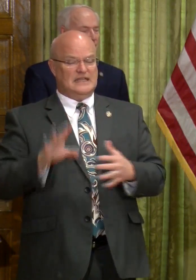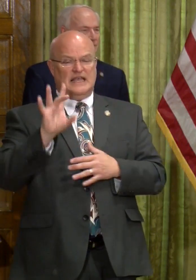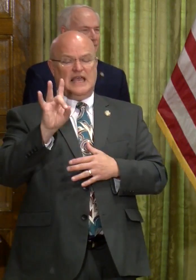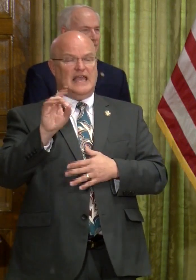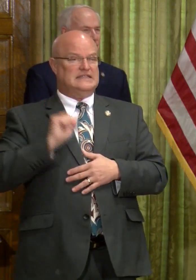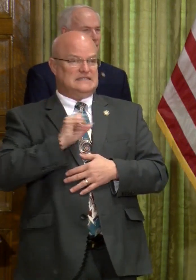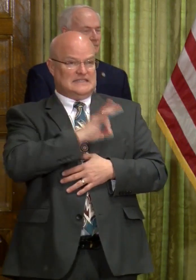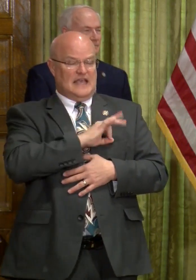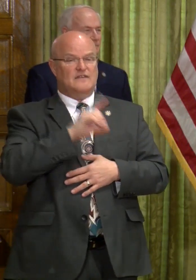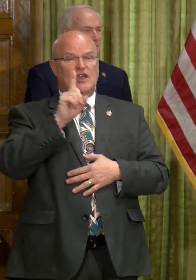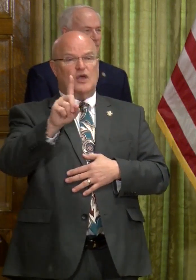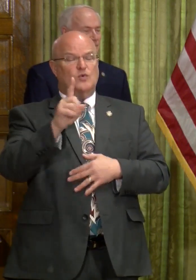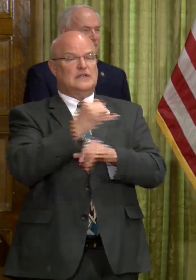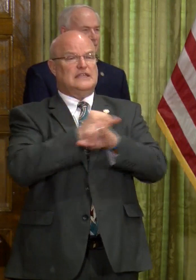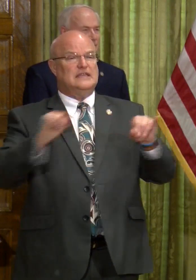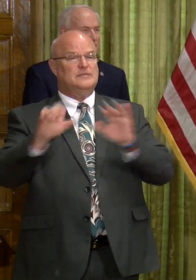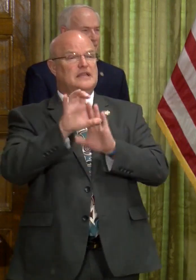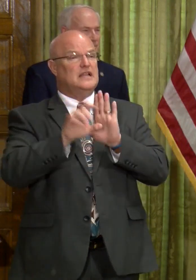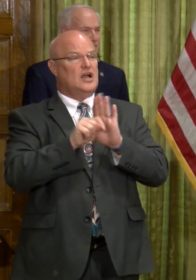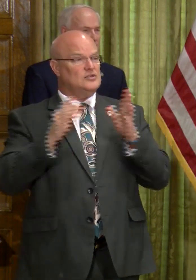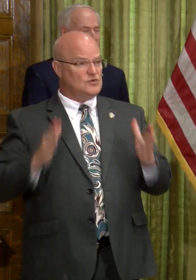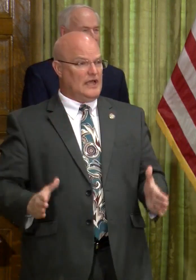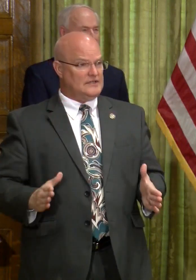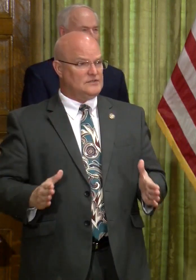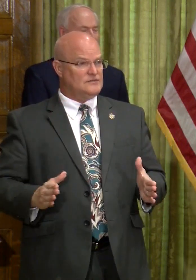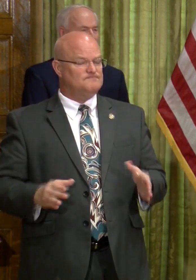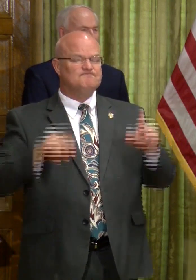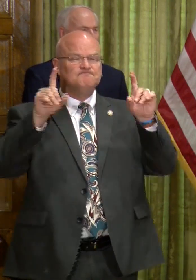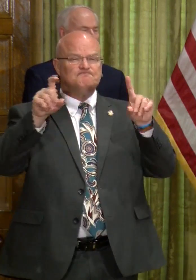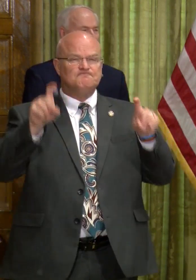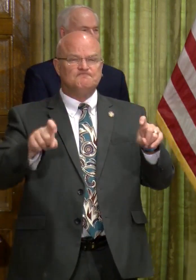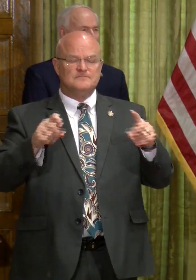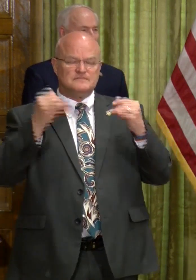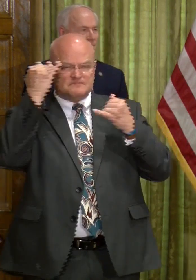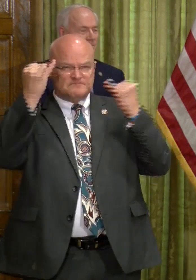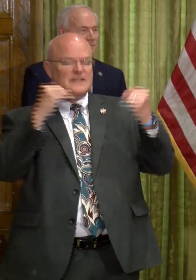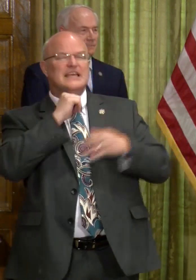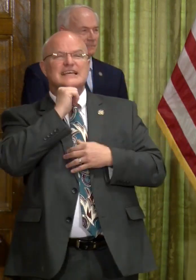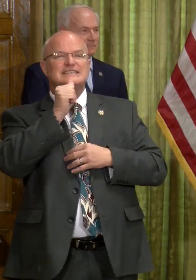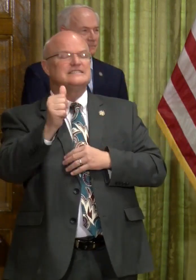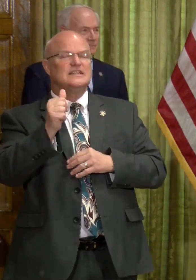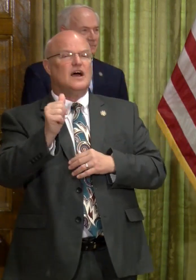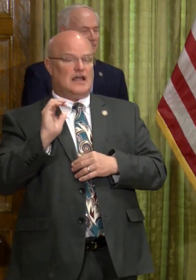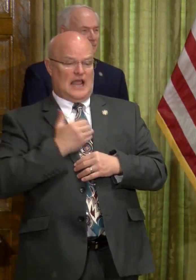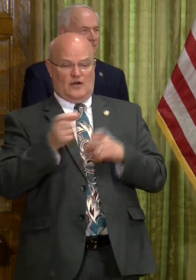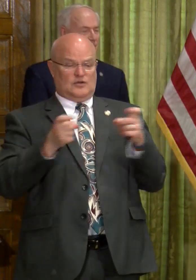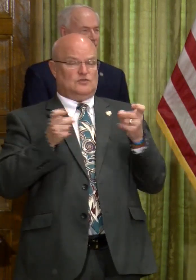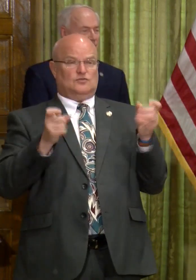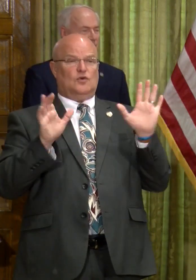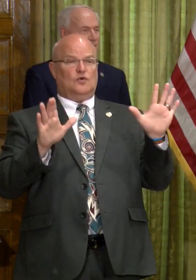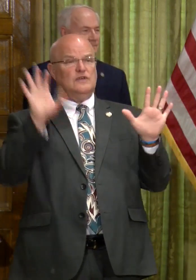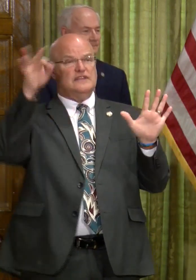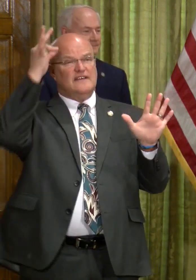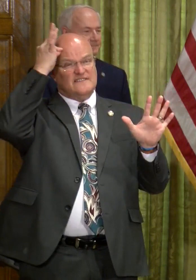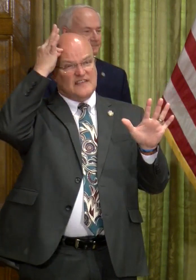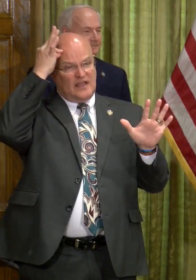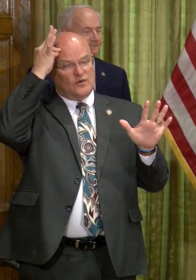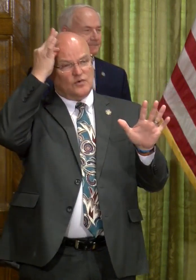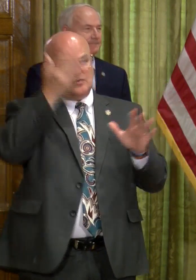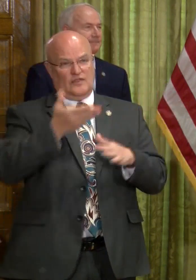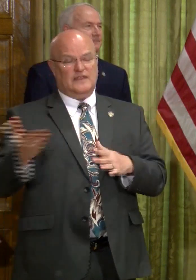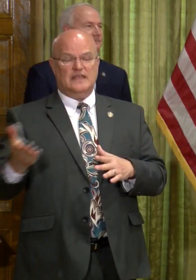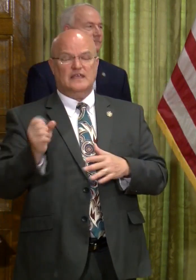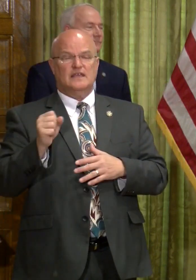contractor. The testing strategy there is not entirely under our control because it's a federal facility.